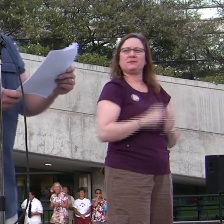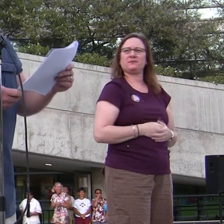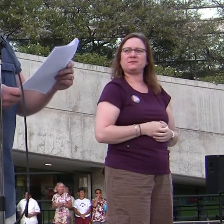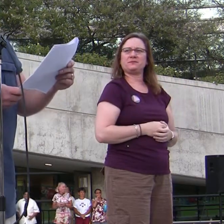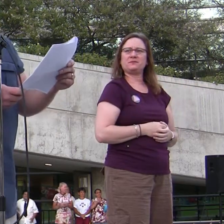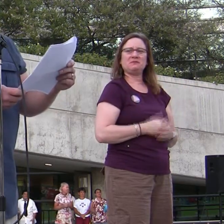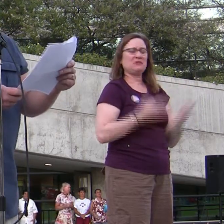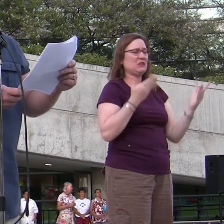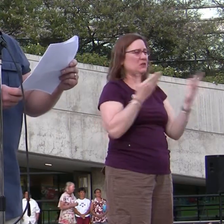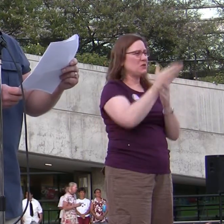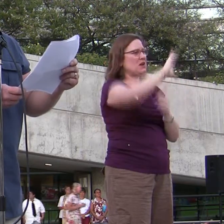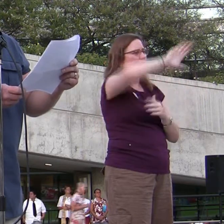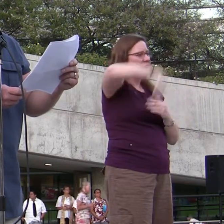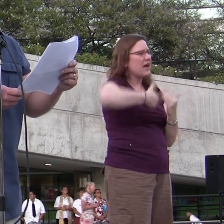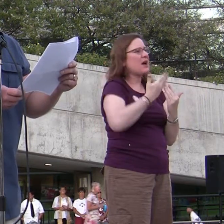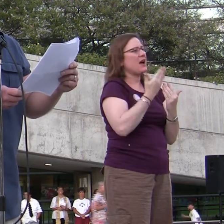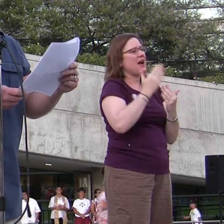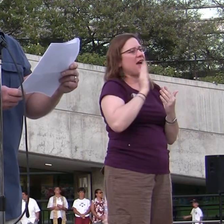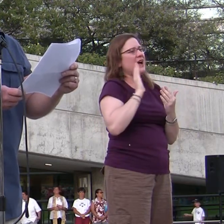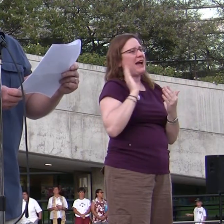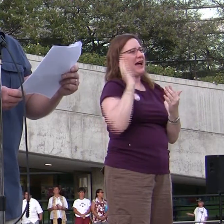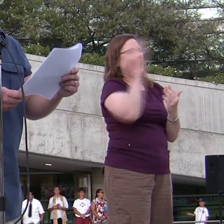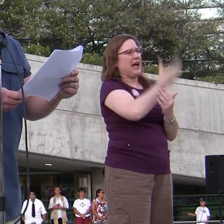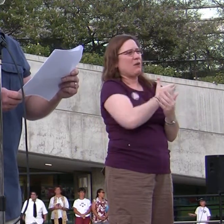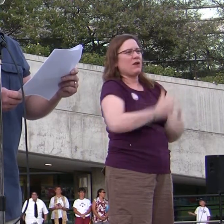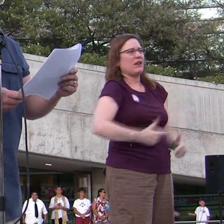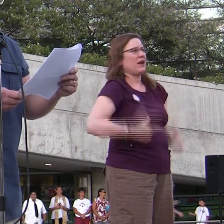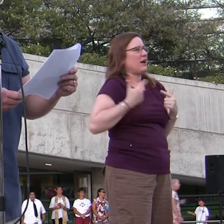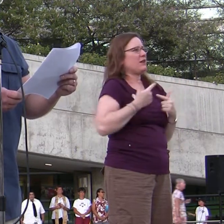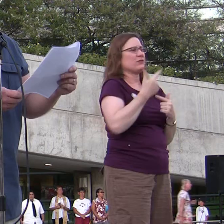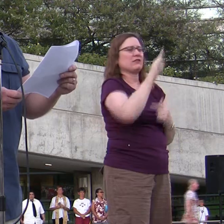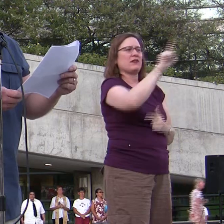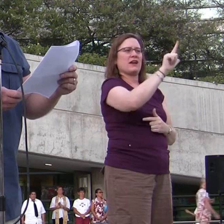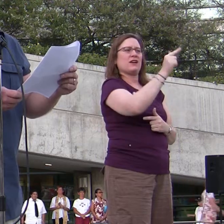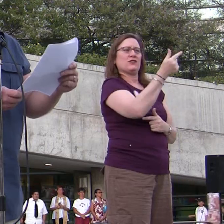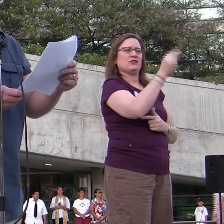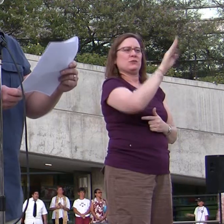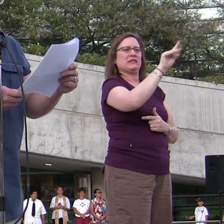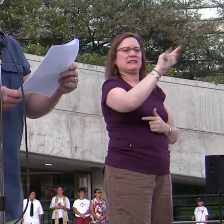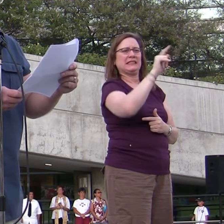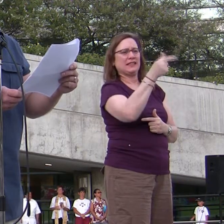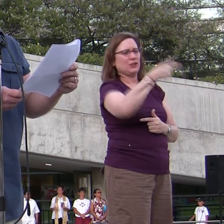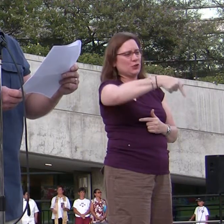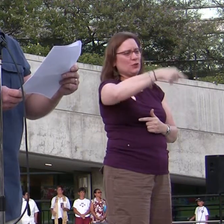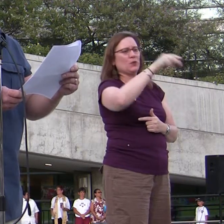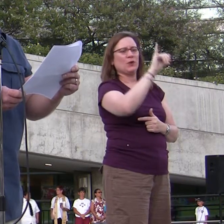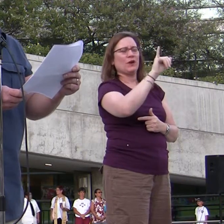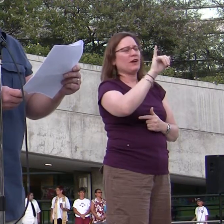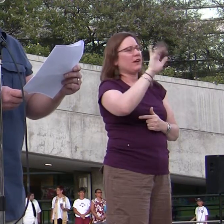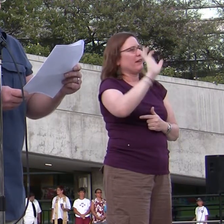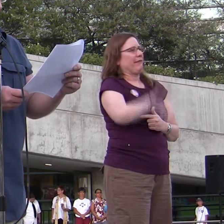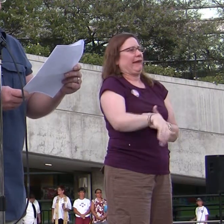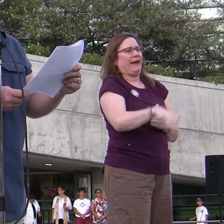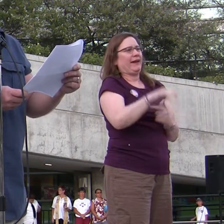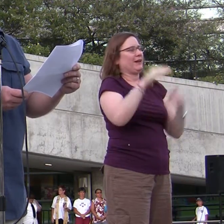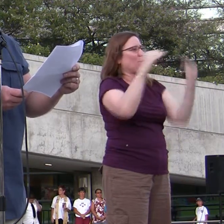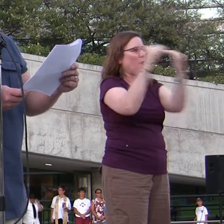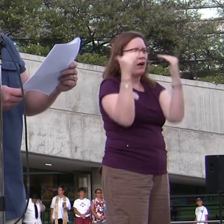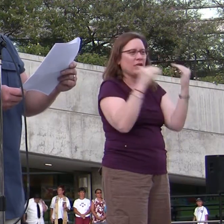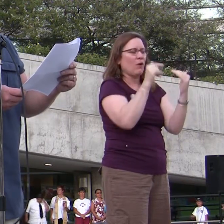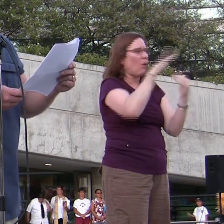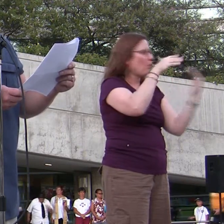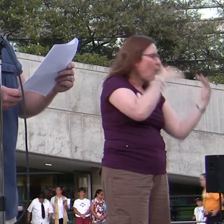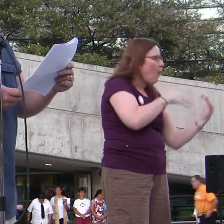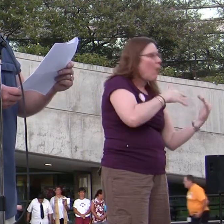Throughout our lives, those of us who speak out about LGBT equality, or whatever war is going on, a lack of universal healthcare, or any